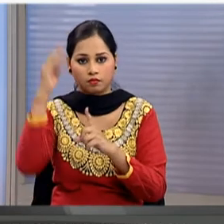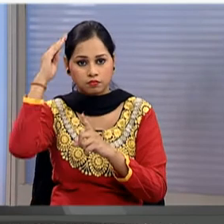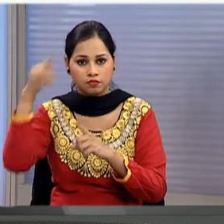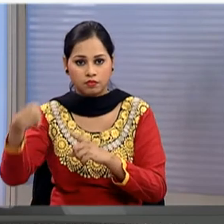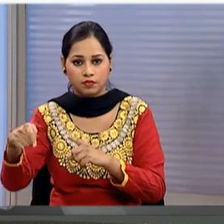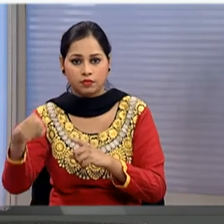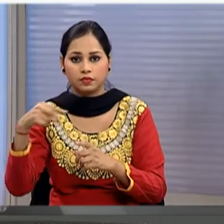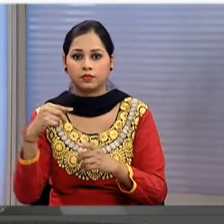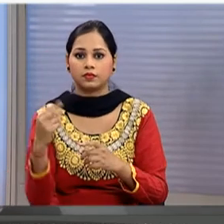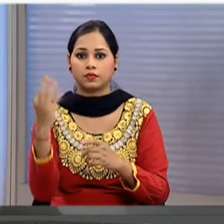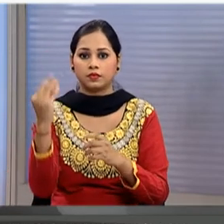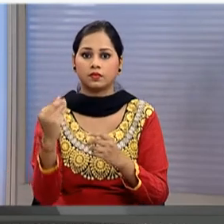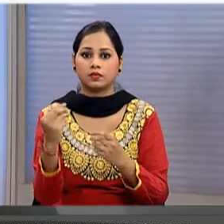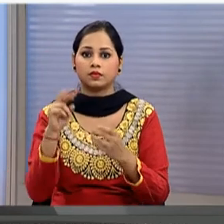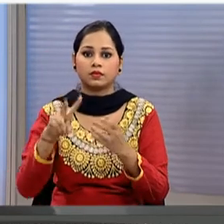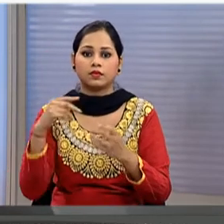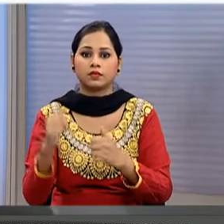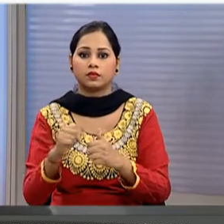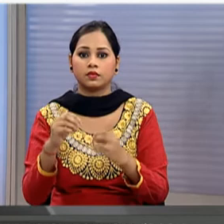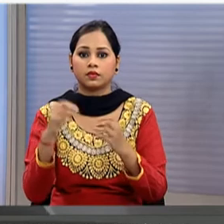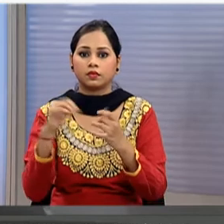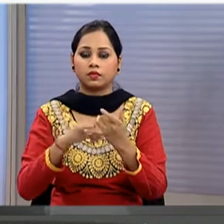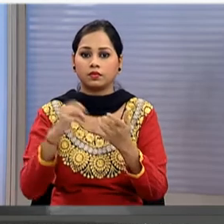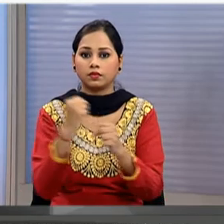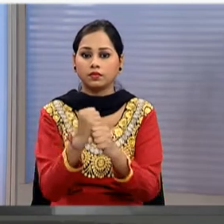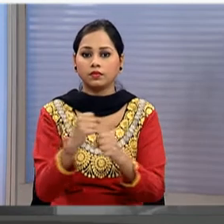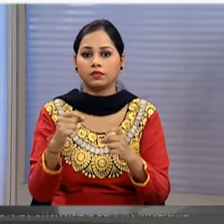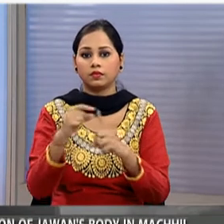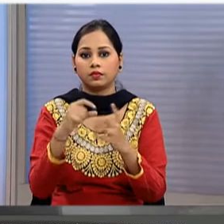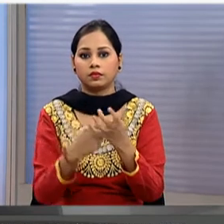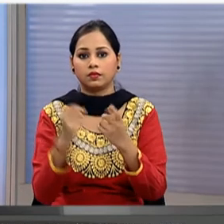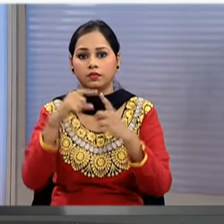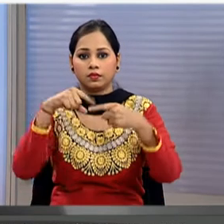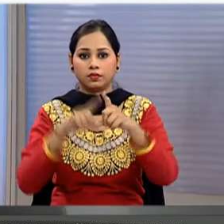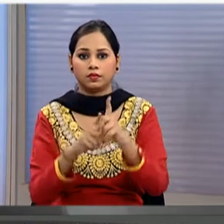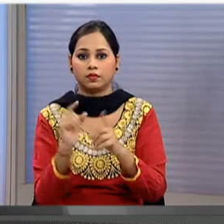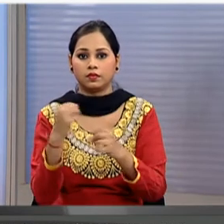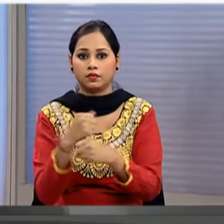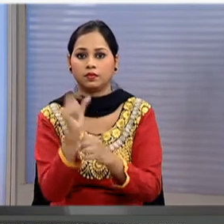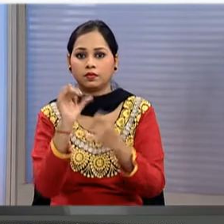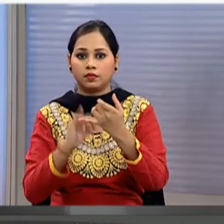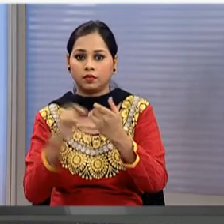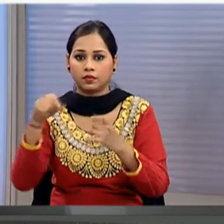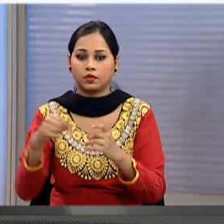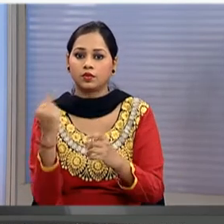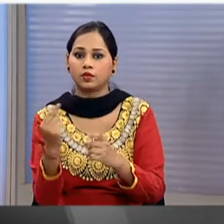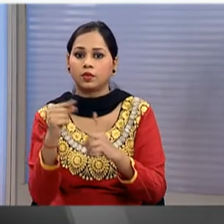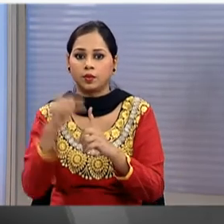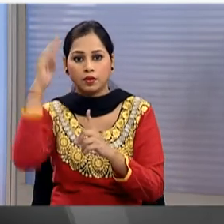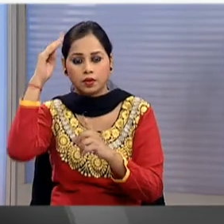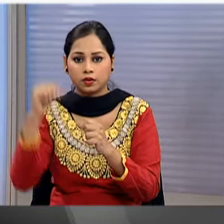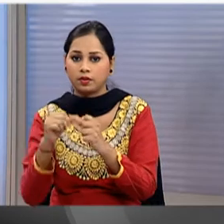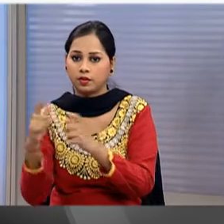standard and the night vision best the seal of government property which is made by the US and used by the Pakistan army